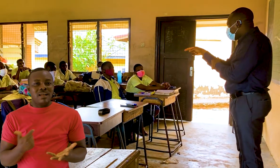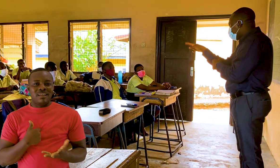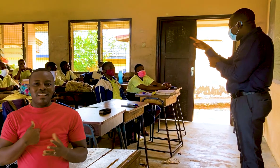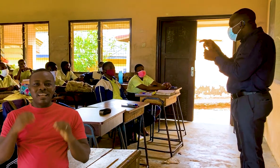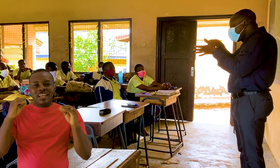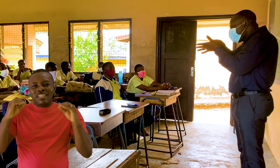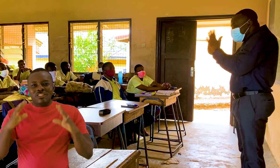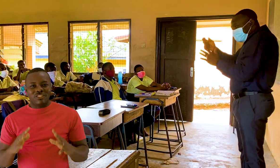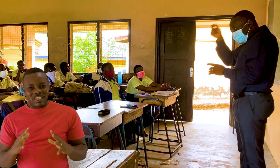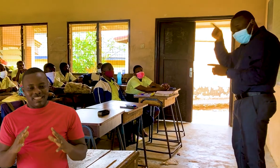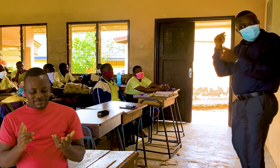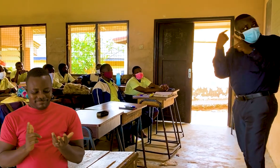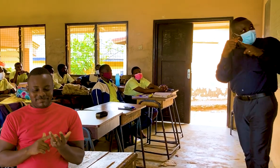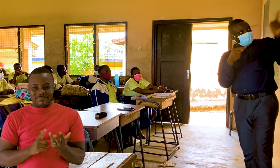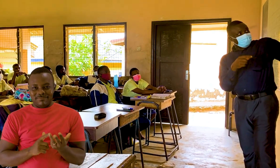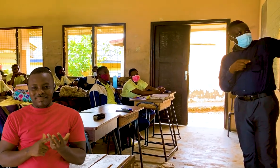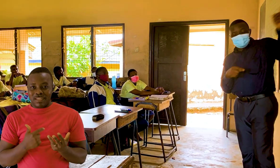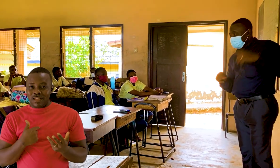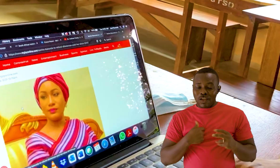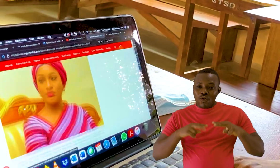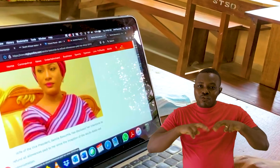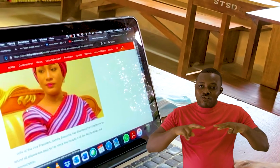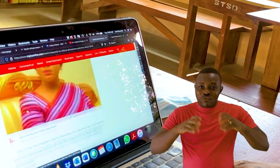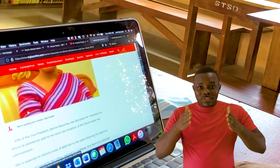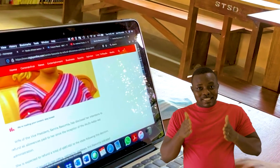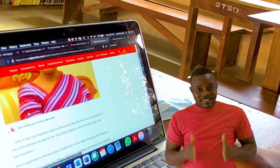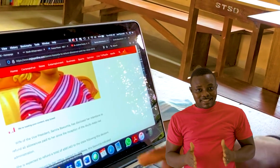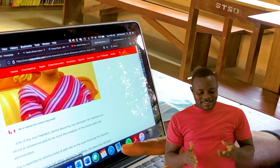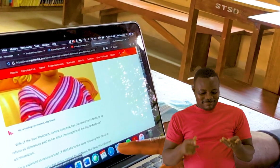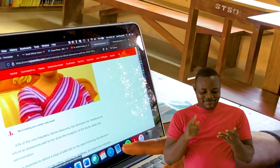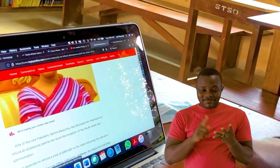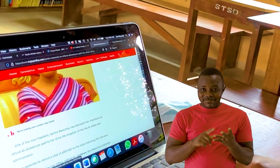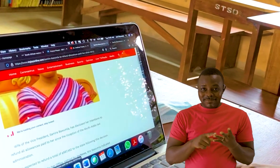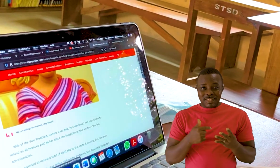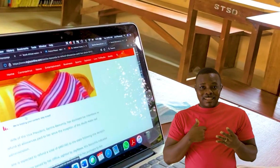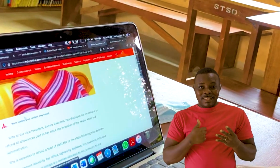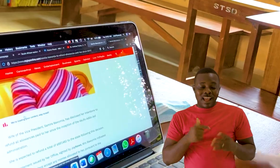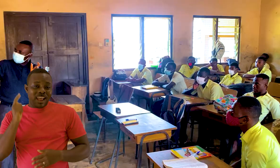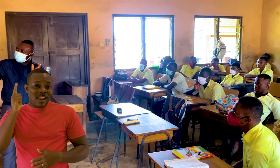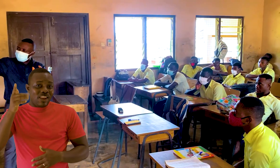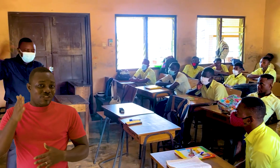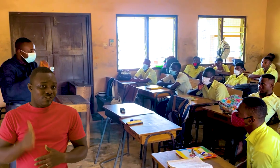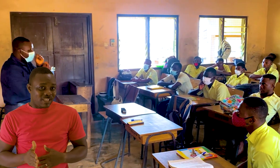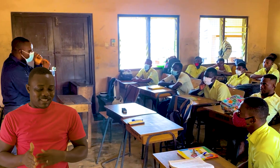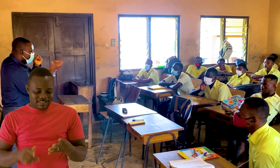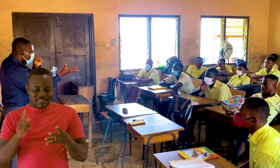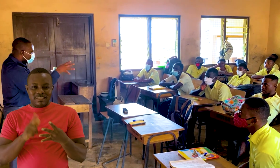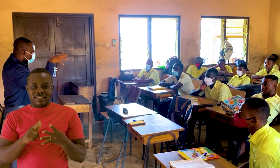For a long time now, I've been working as a teacher, a researcher, and a lecturer. I also